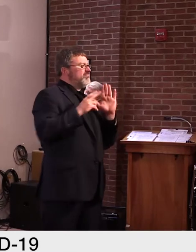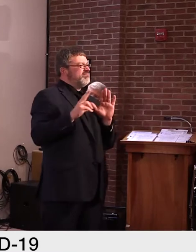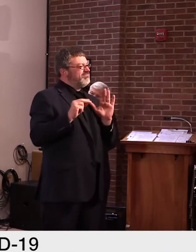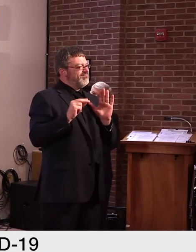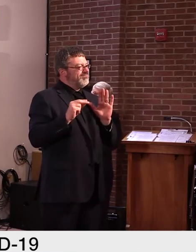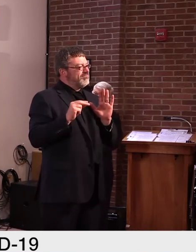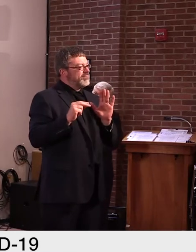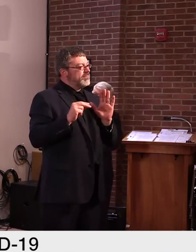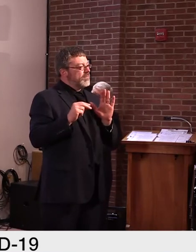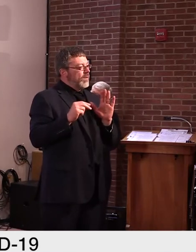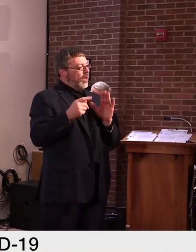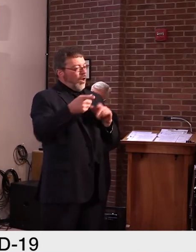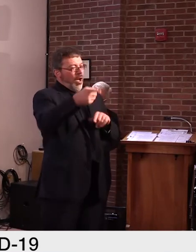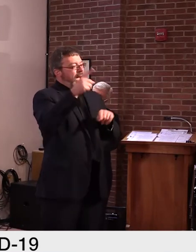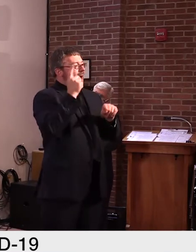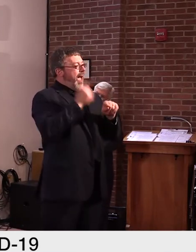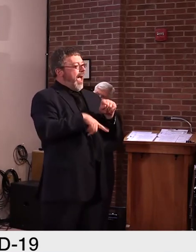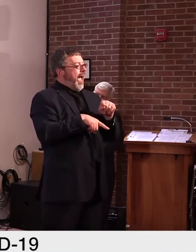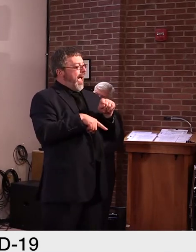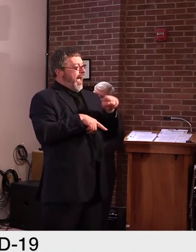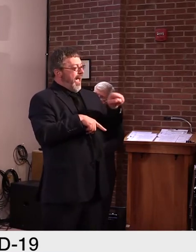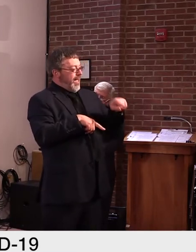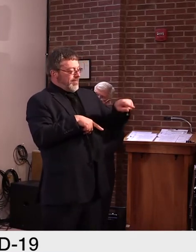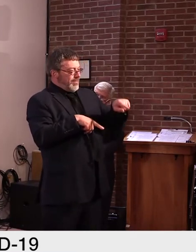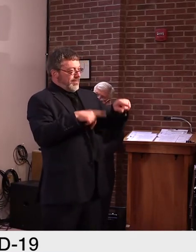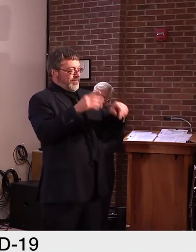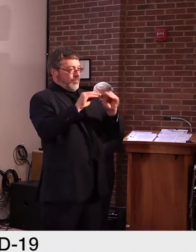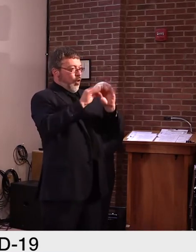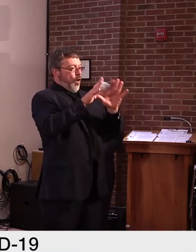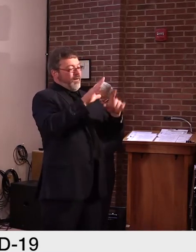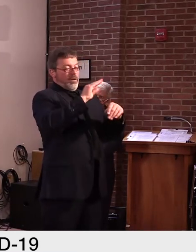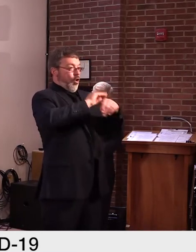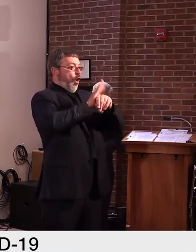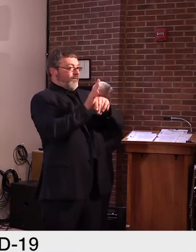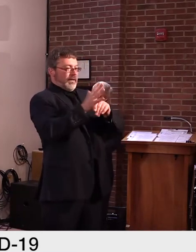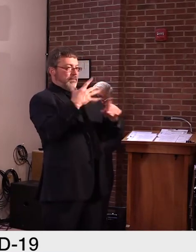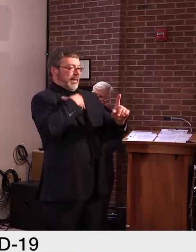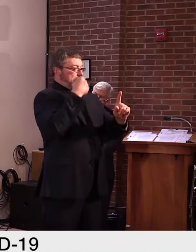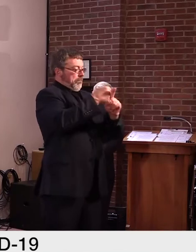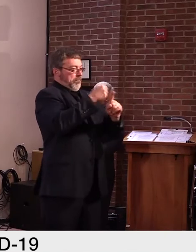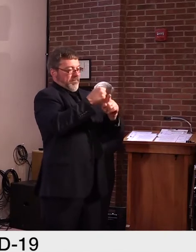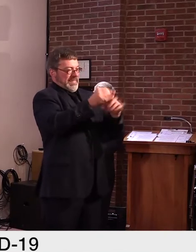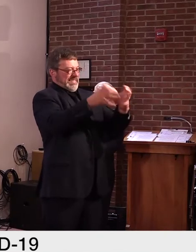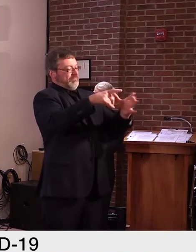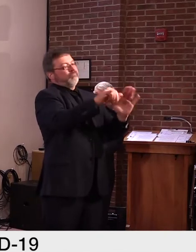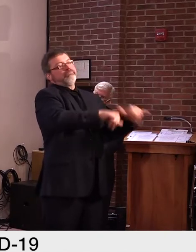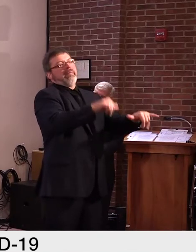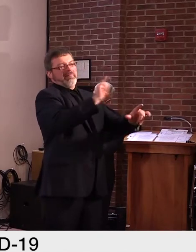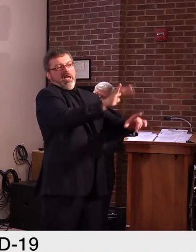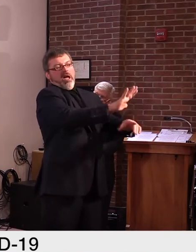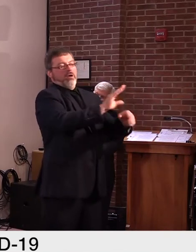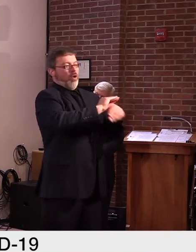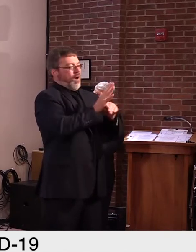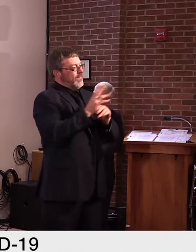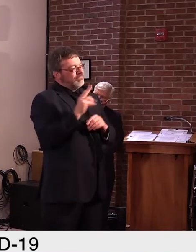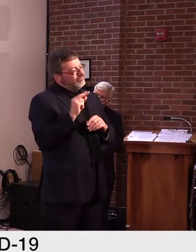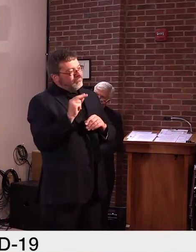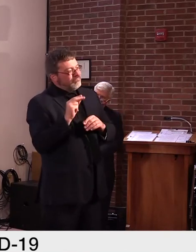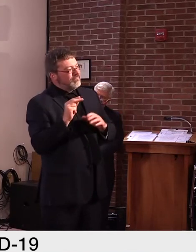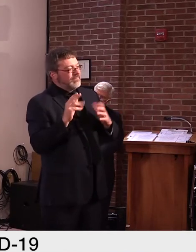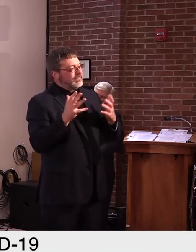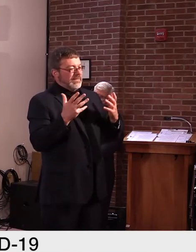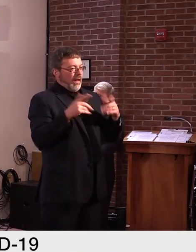person or a certain group of people or a certain facility, um, has had COVID, um,